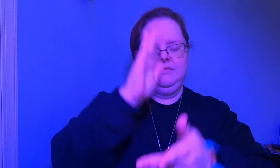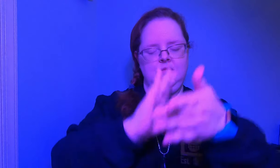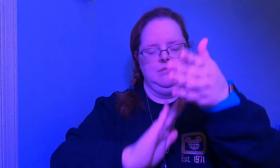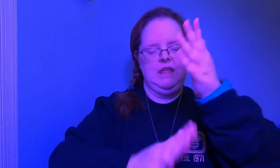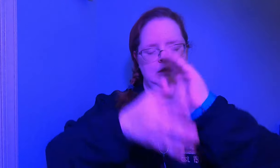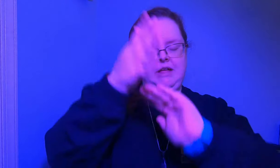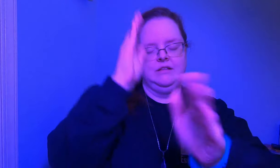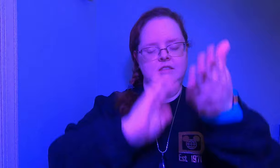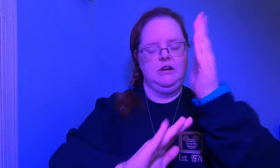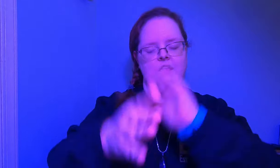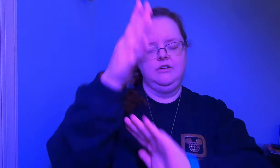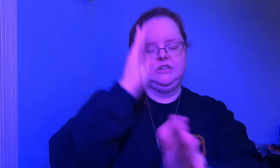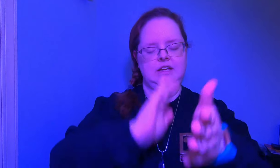and balance their energy